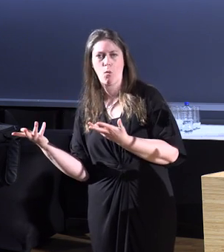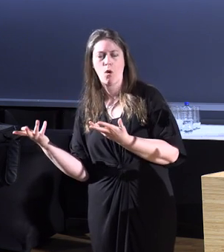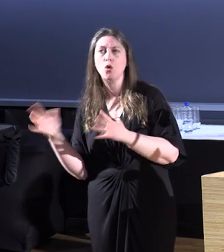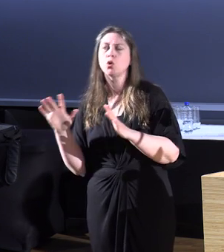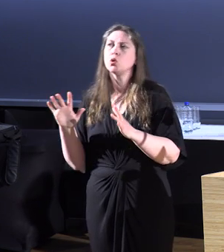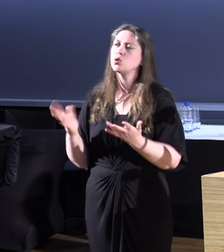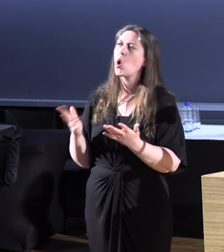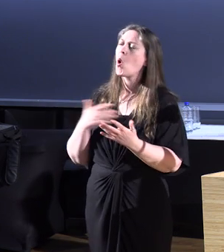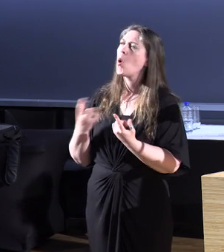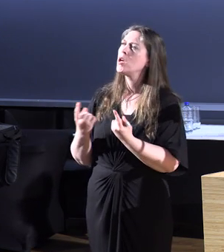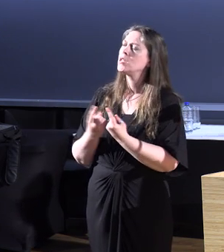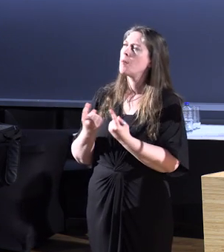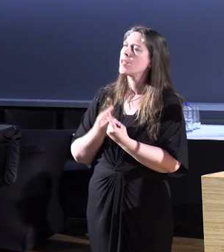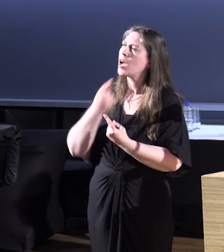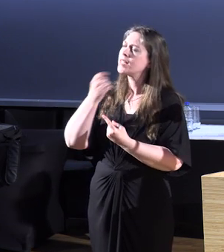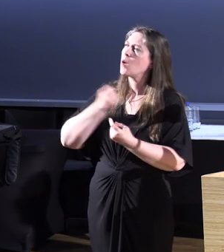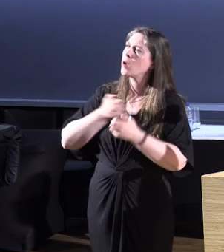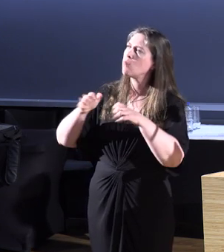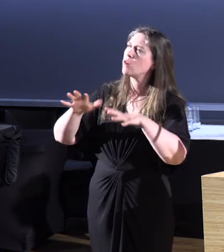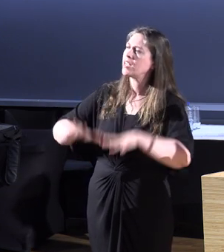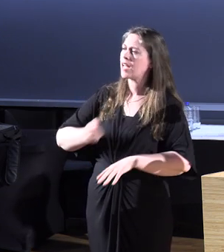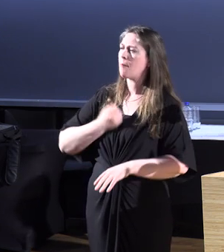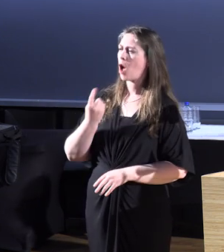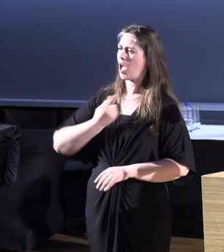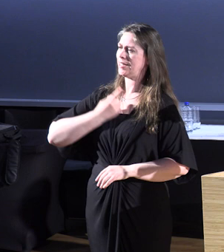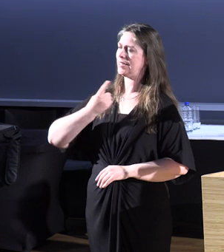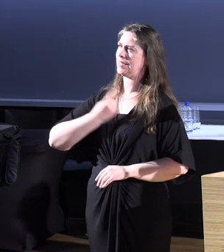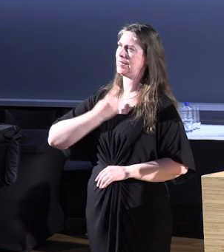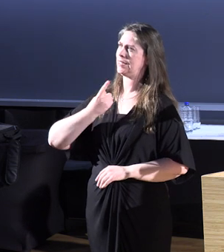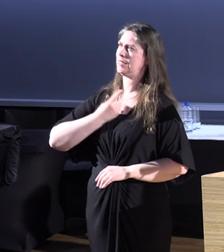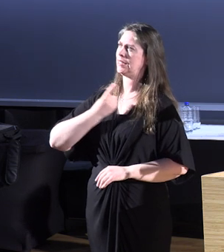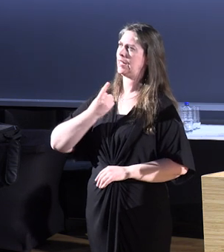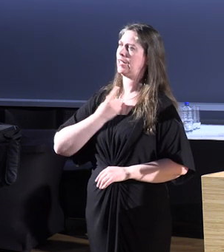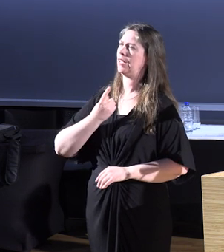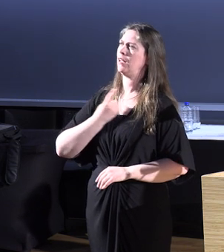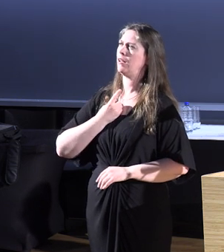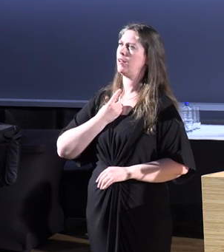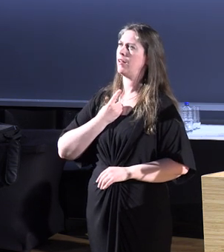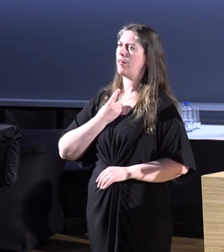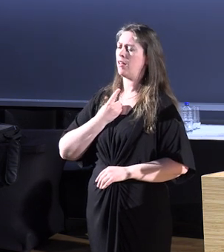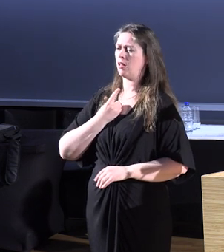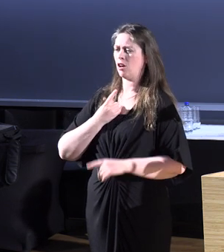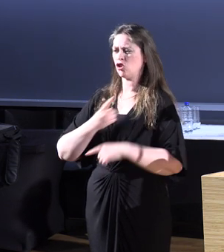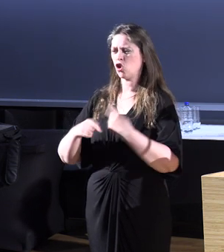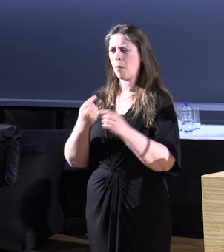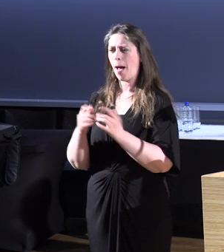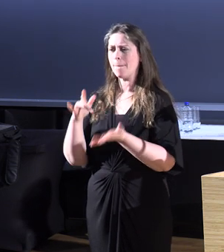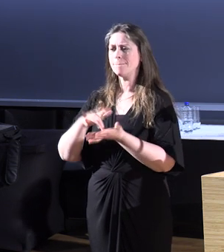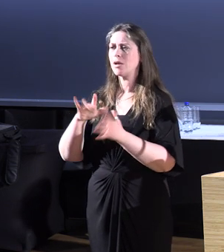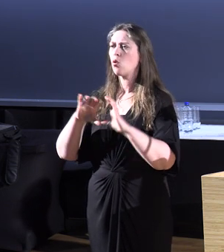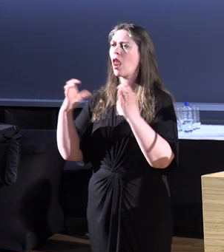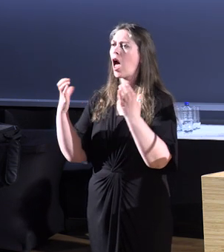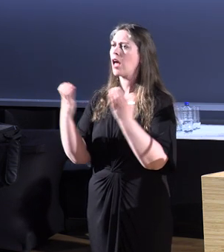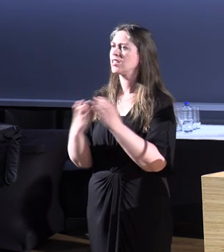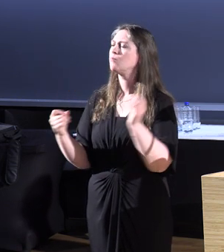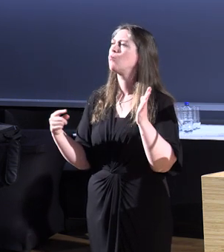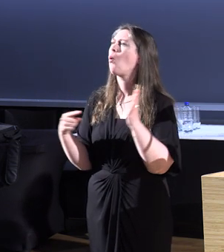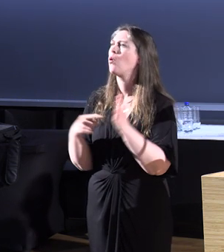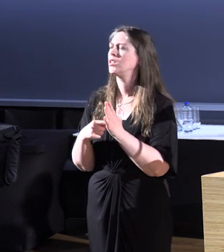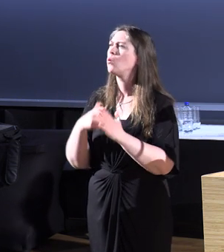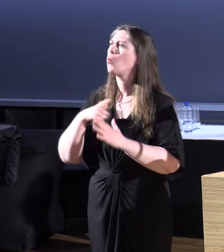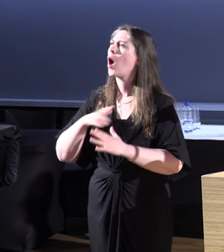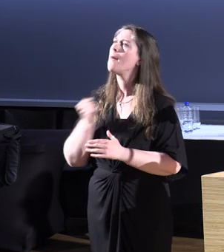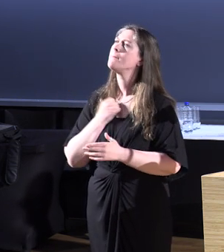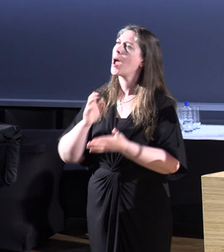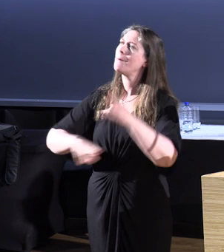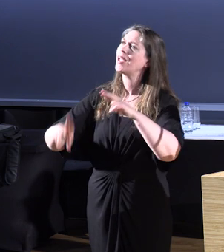my breakdown of my identity that the class was so important, my parents were both educated. And I'm going